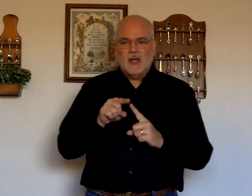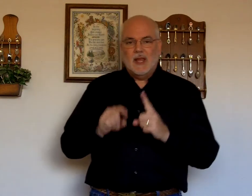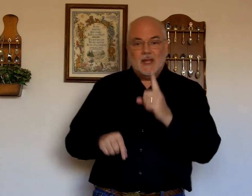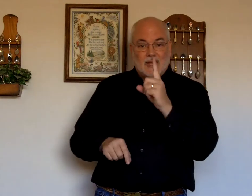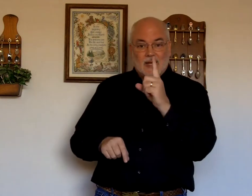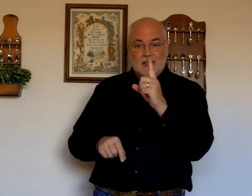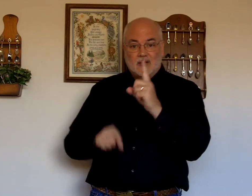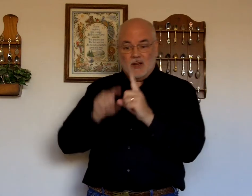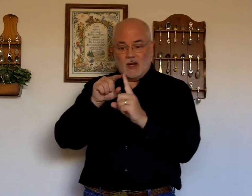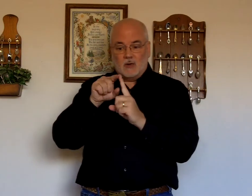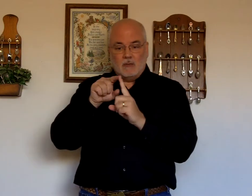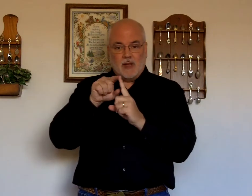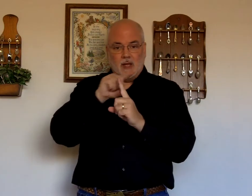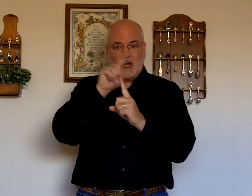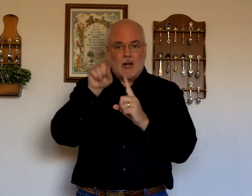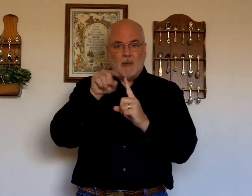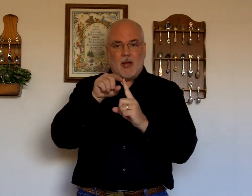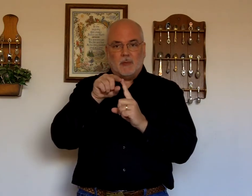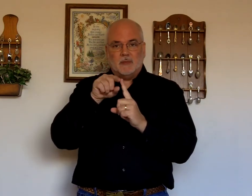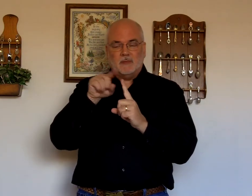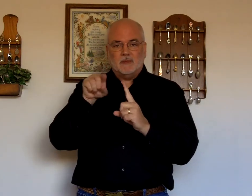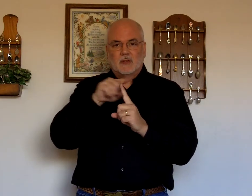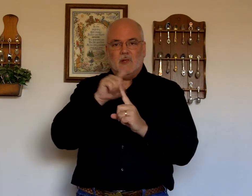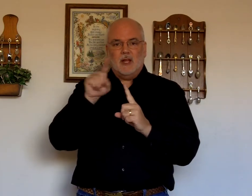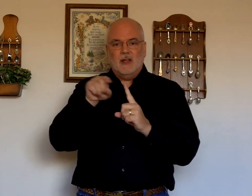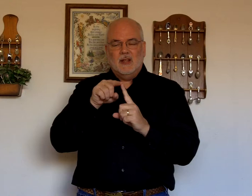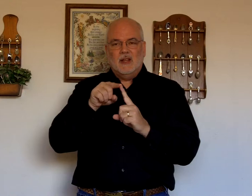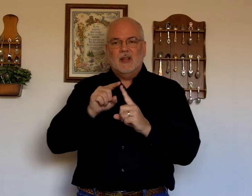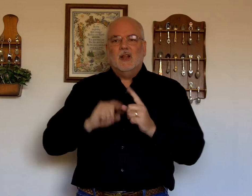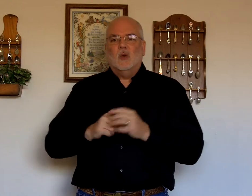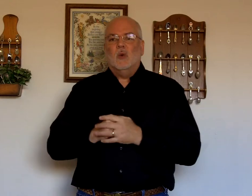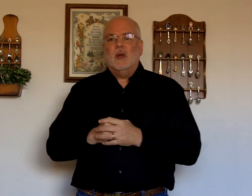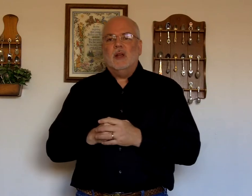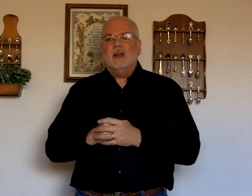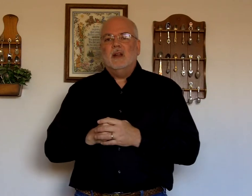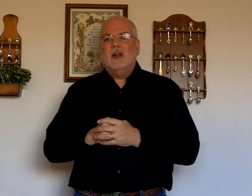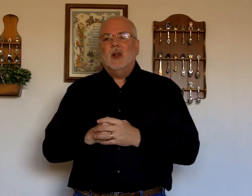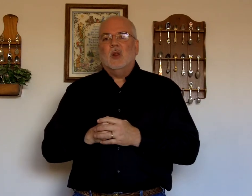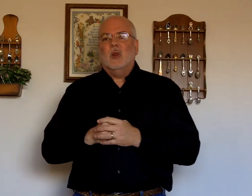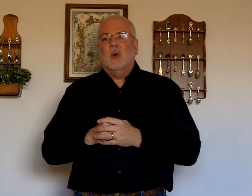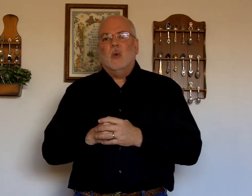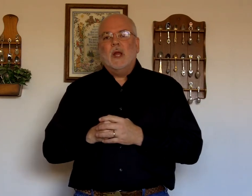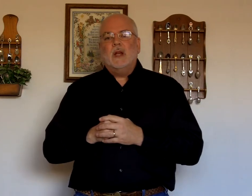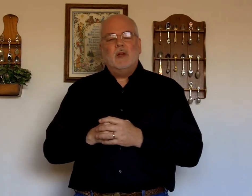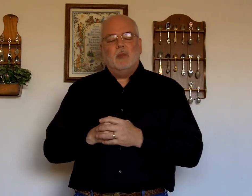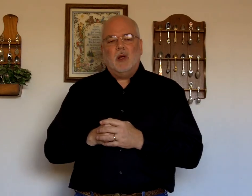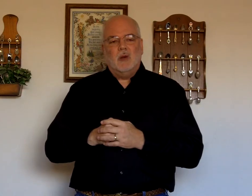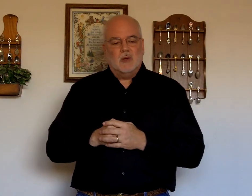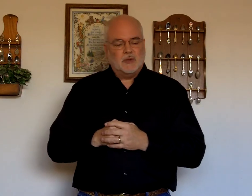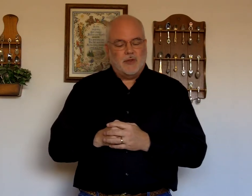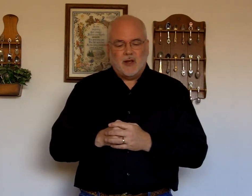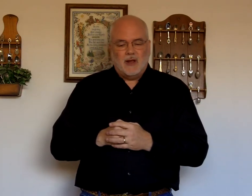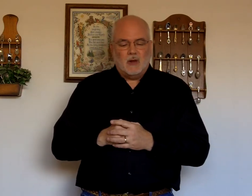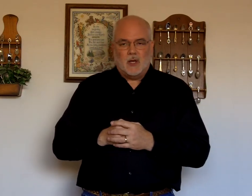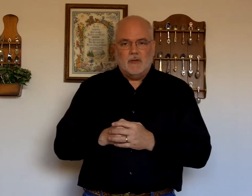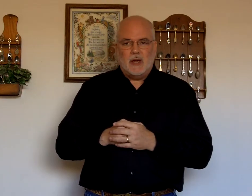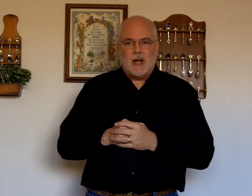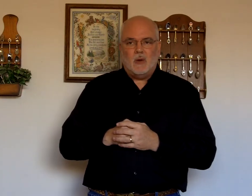Like a. Like a. you're. Making a lollipop. Okay. When. The wind blows. The. We're it out.